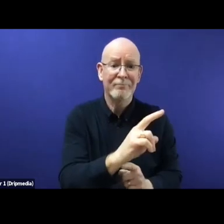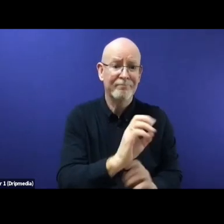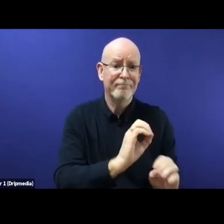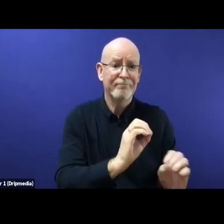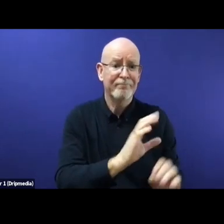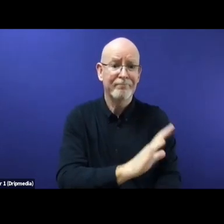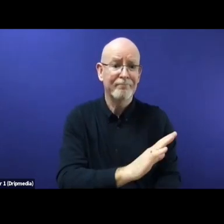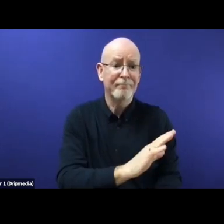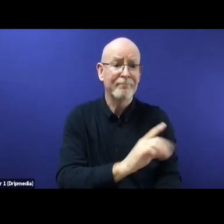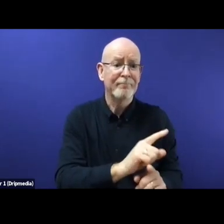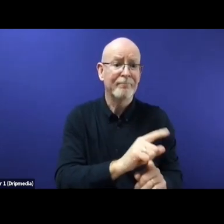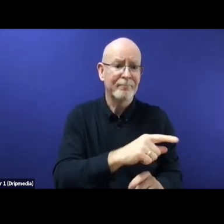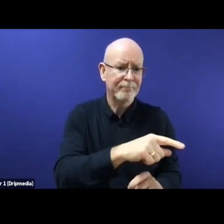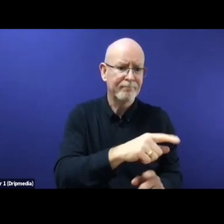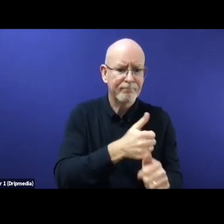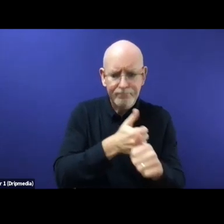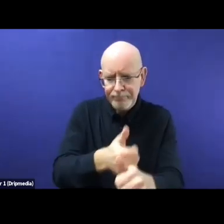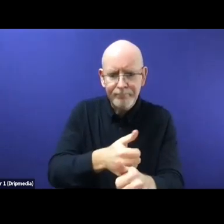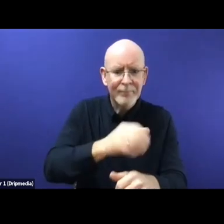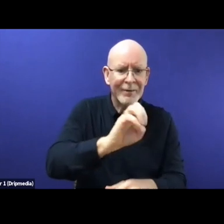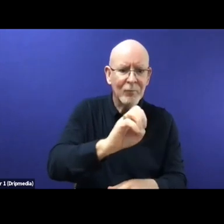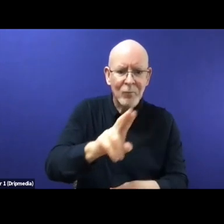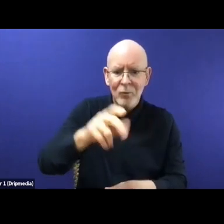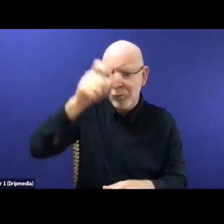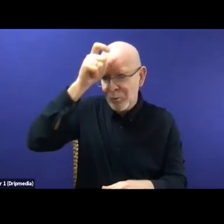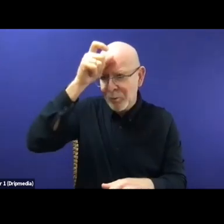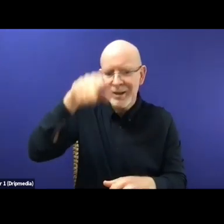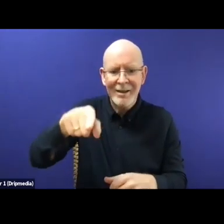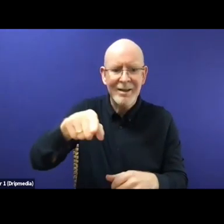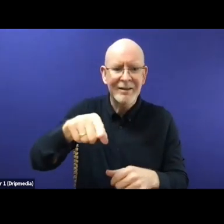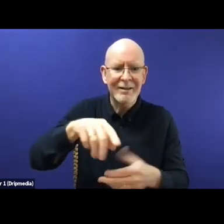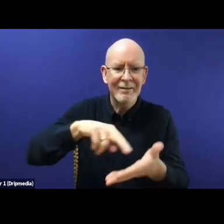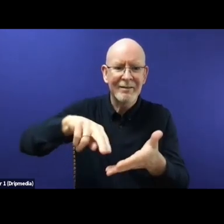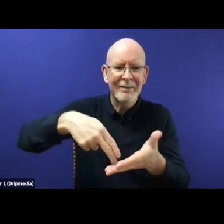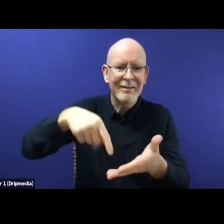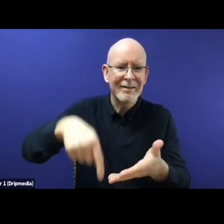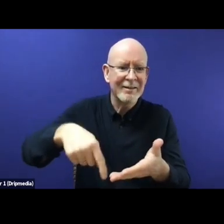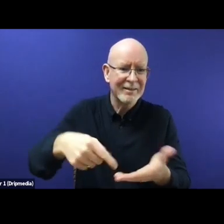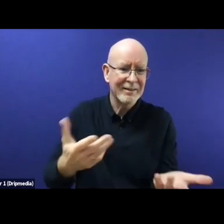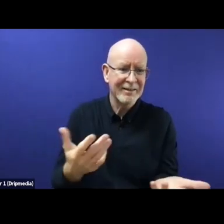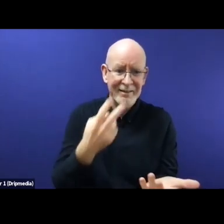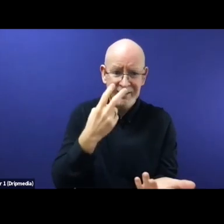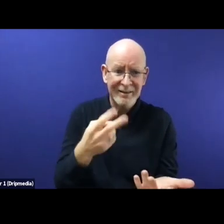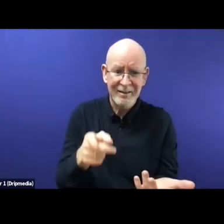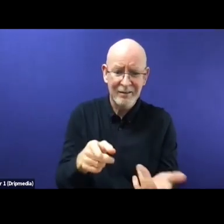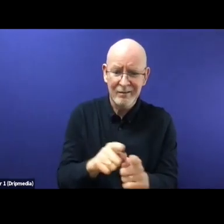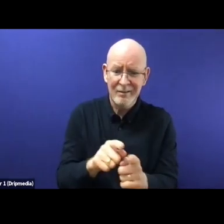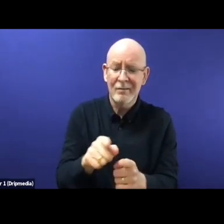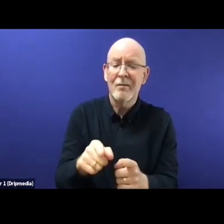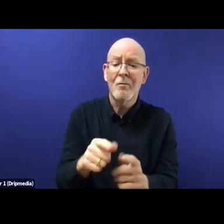consequences the EU in a sense escaped legal responsibility arising from the arrangements of